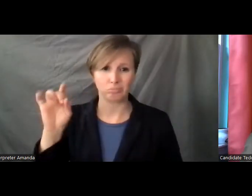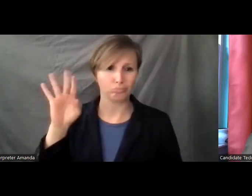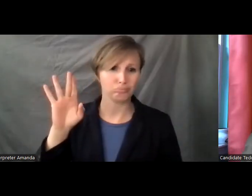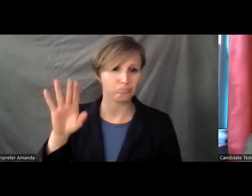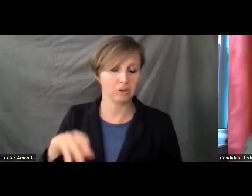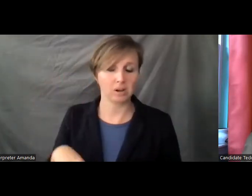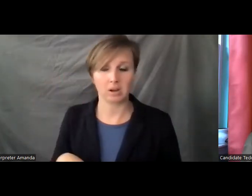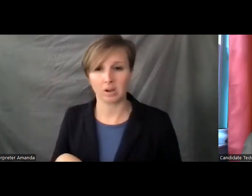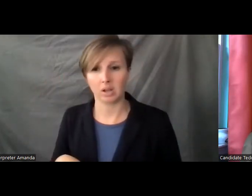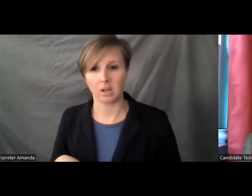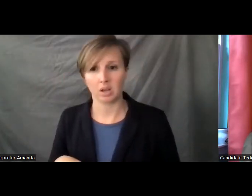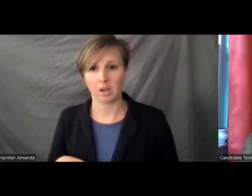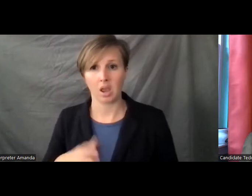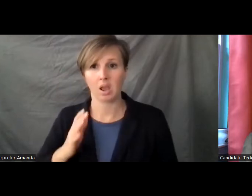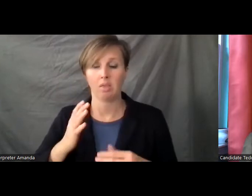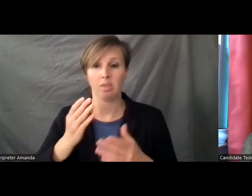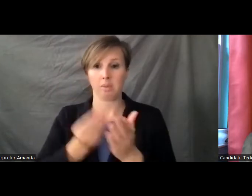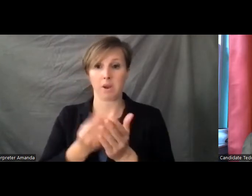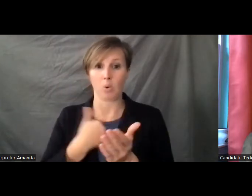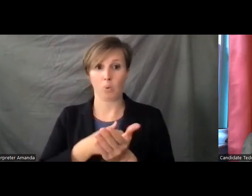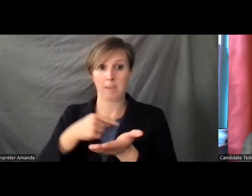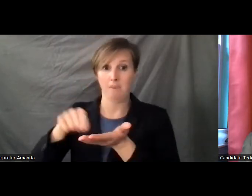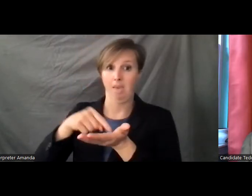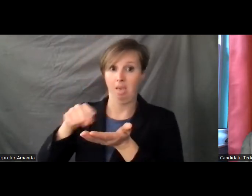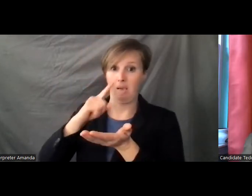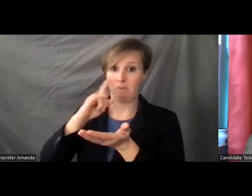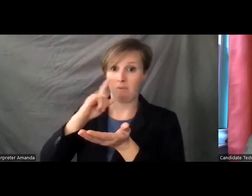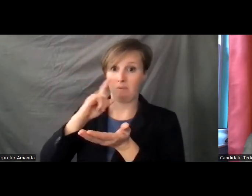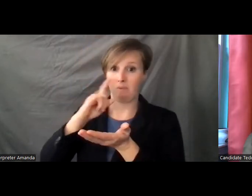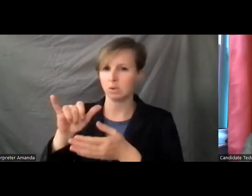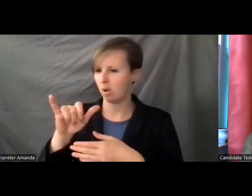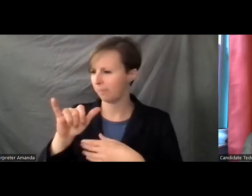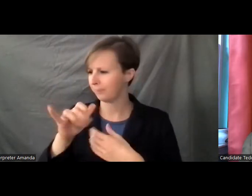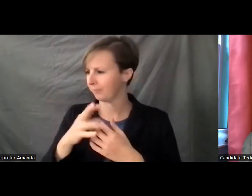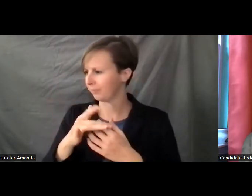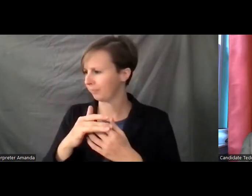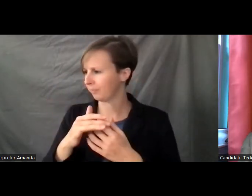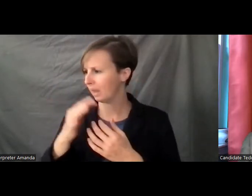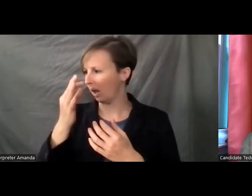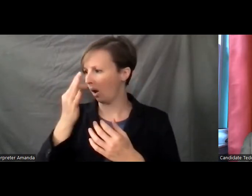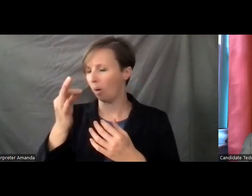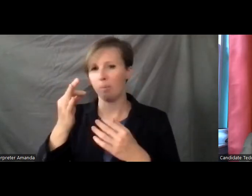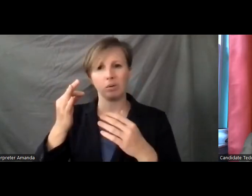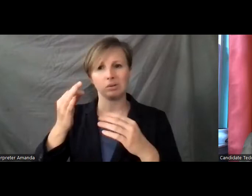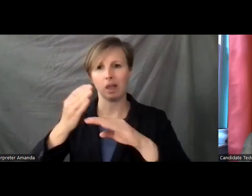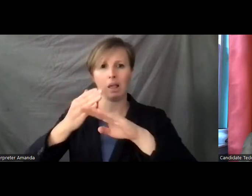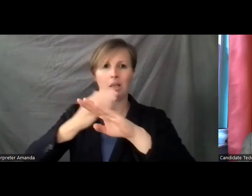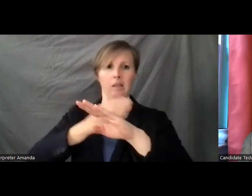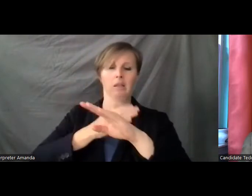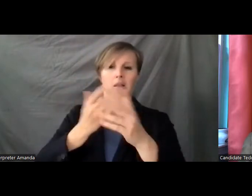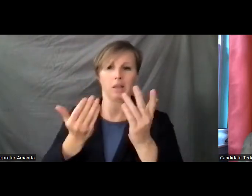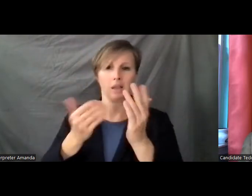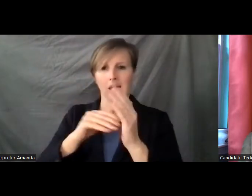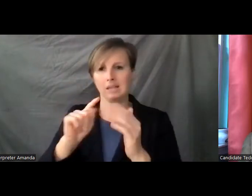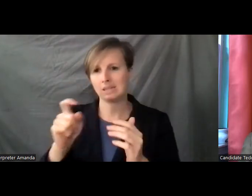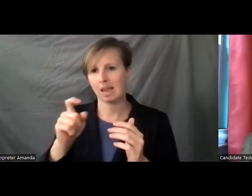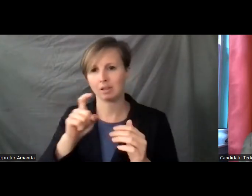now, the money that we're paying into is almost a regressive tax. So the COLA should